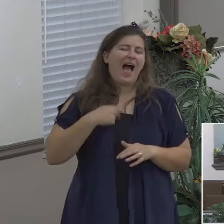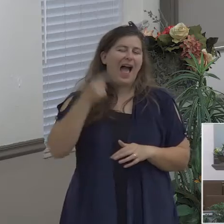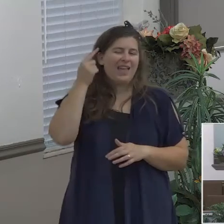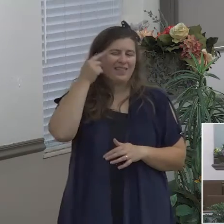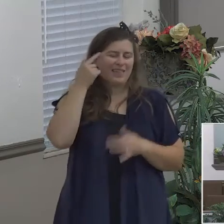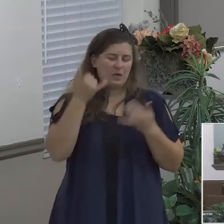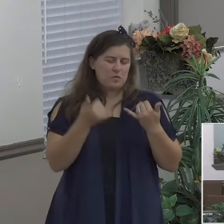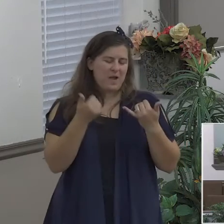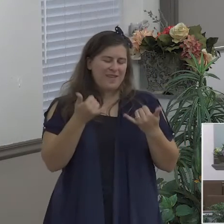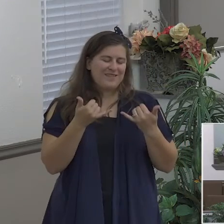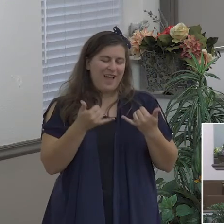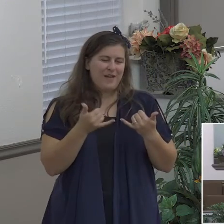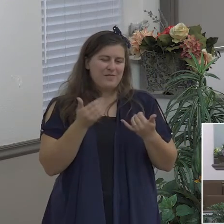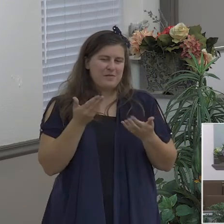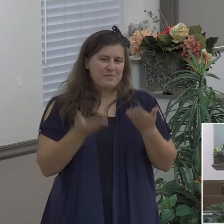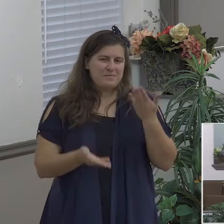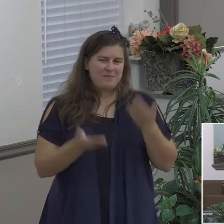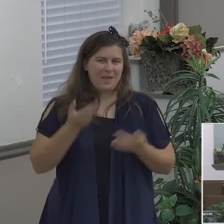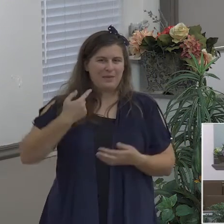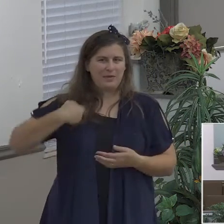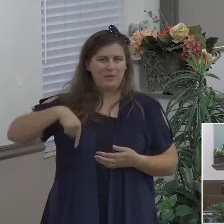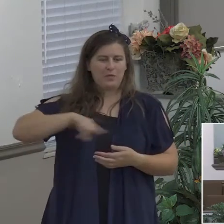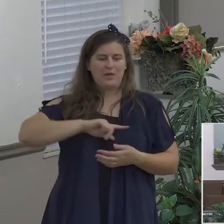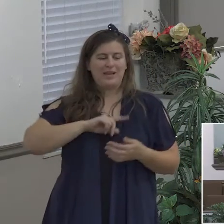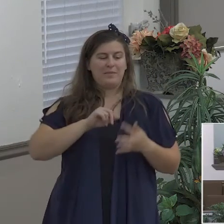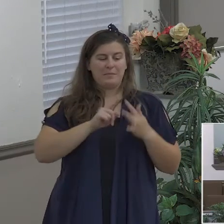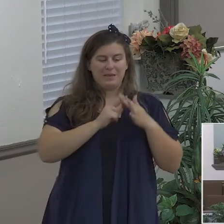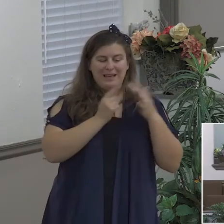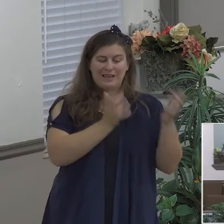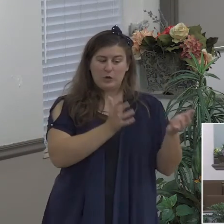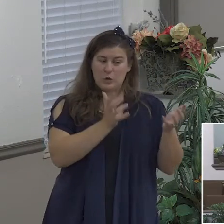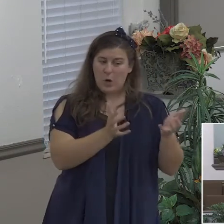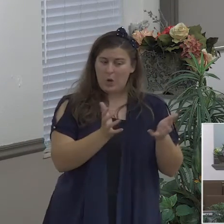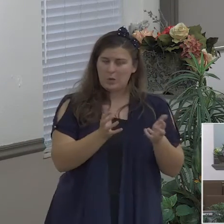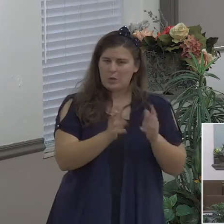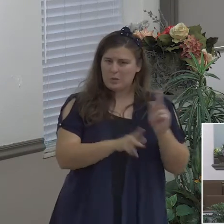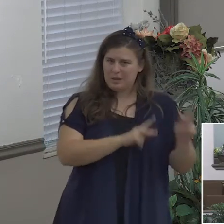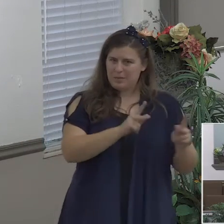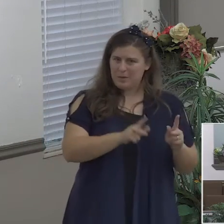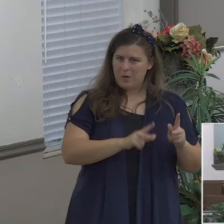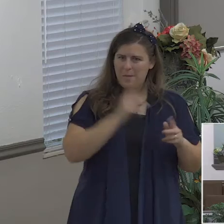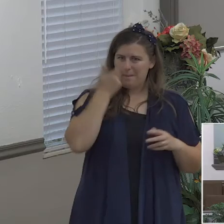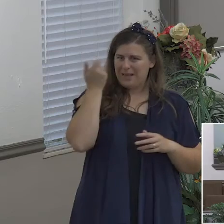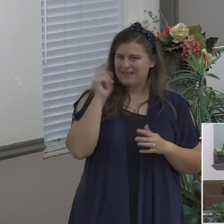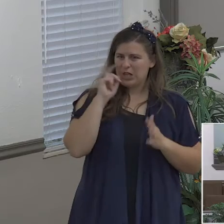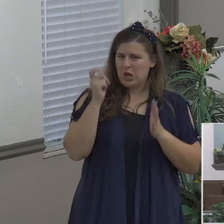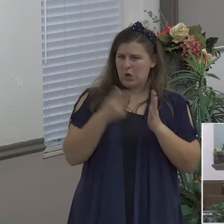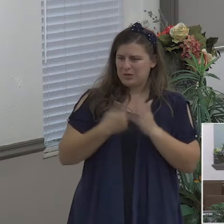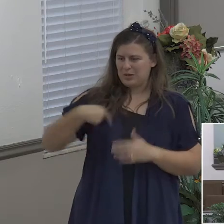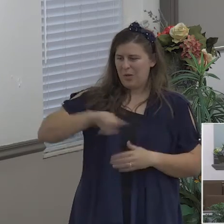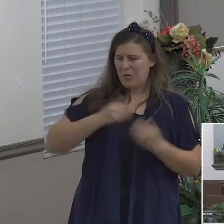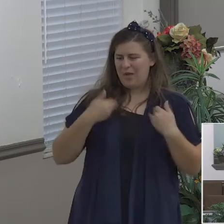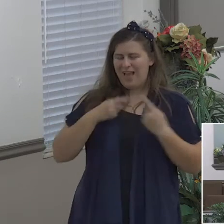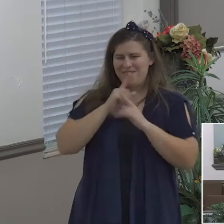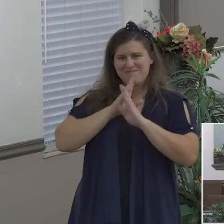that with somebody that we might be able to share Jesus with them and they might be able to get saved